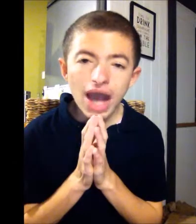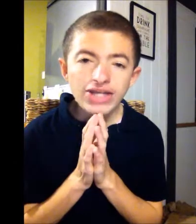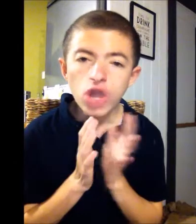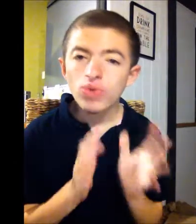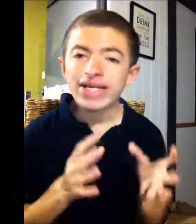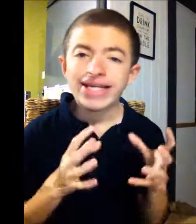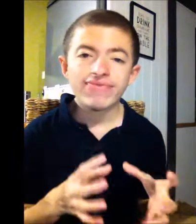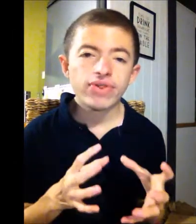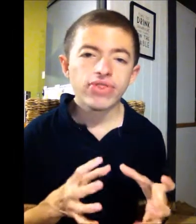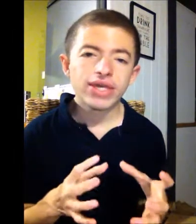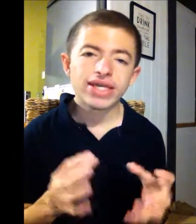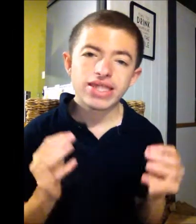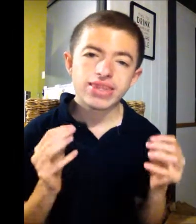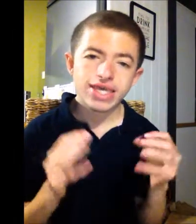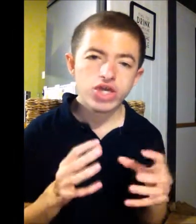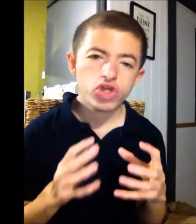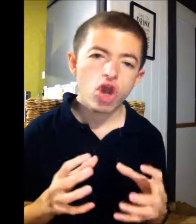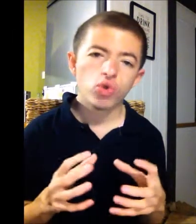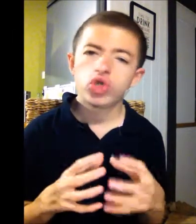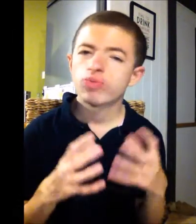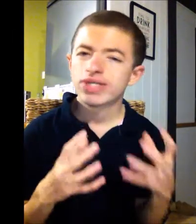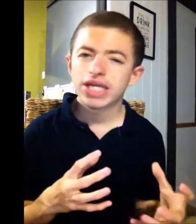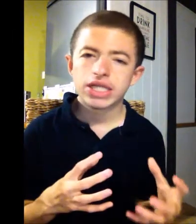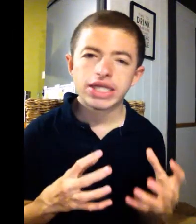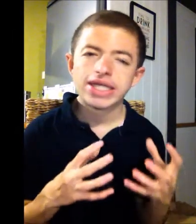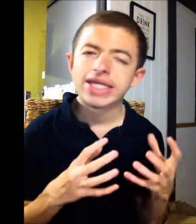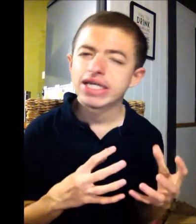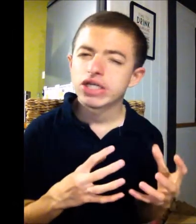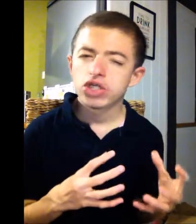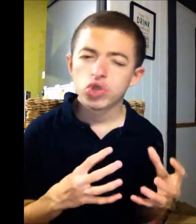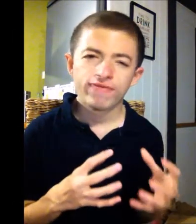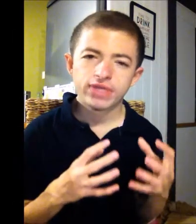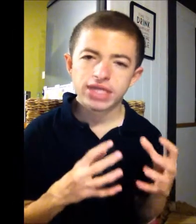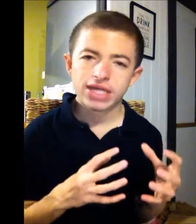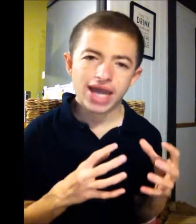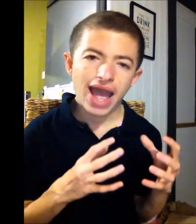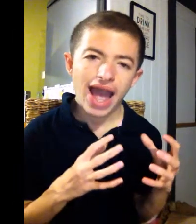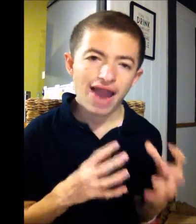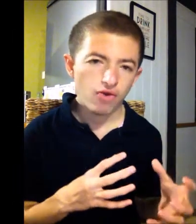I don't even think in this show you particularly need to have seen Arrow.